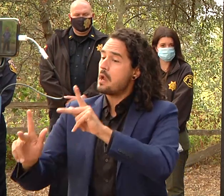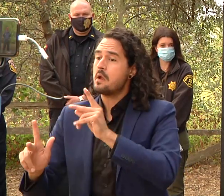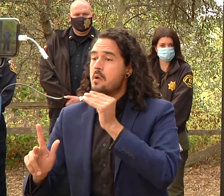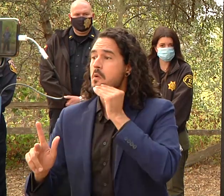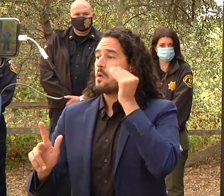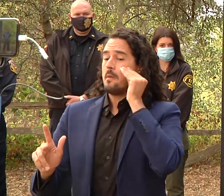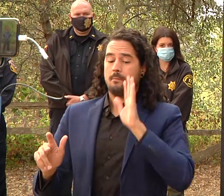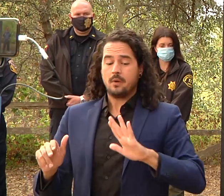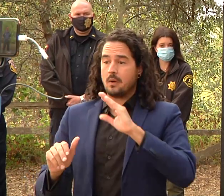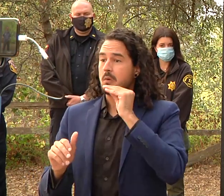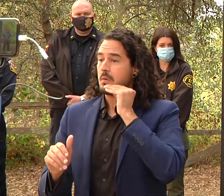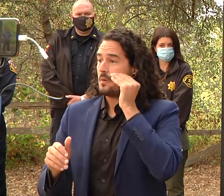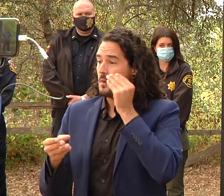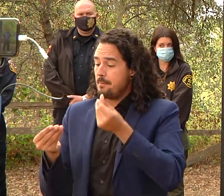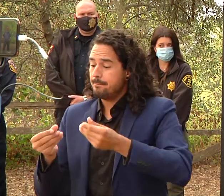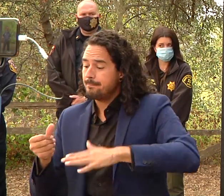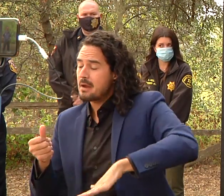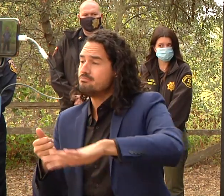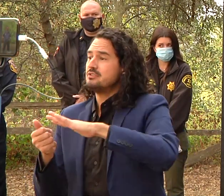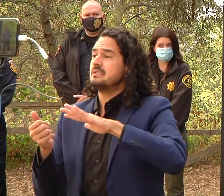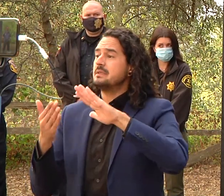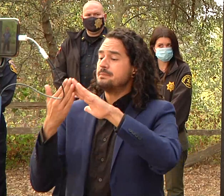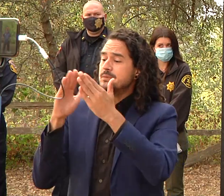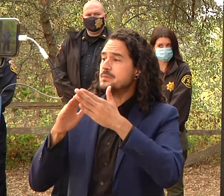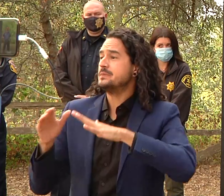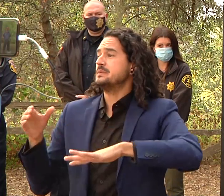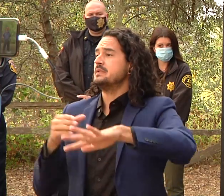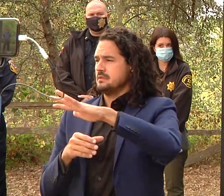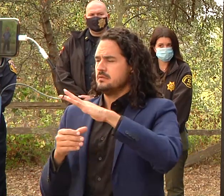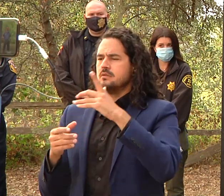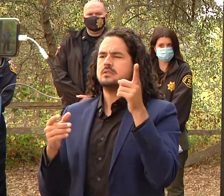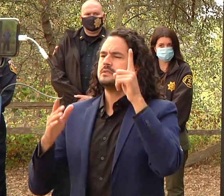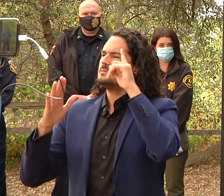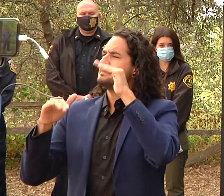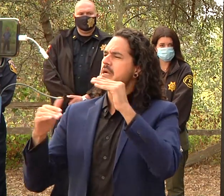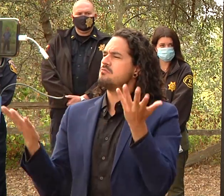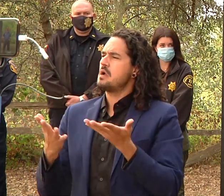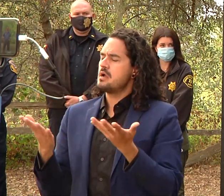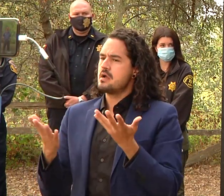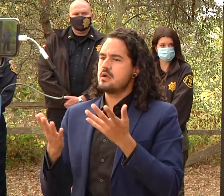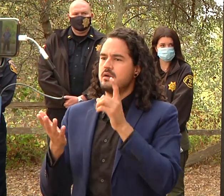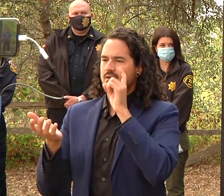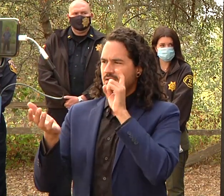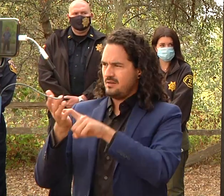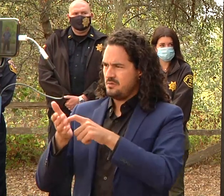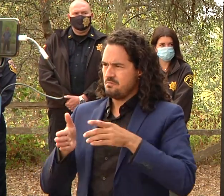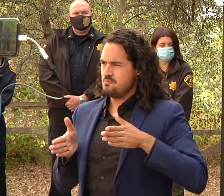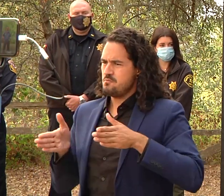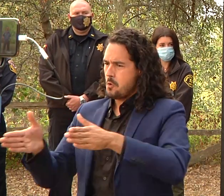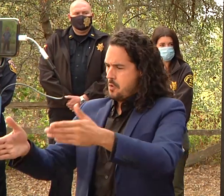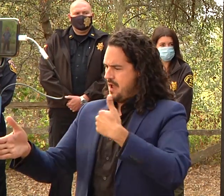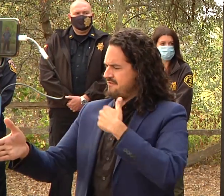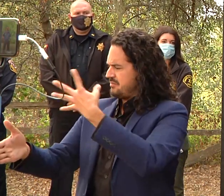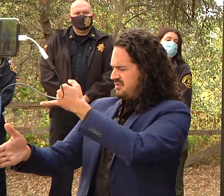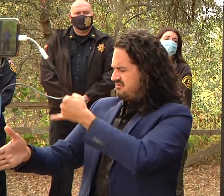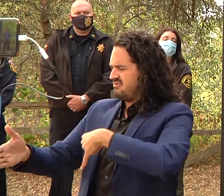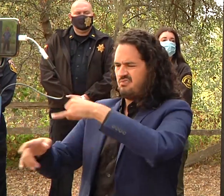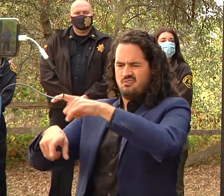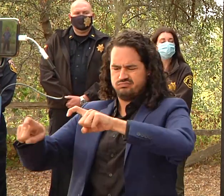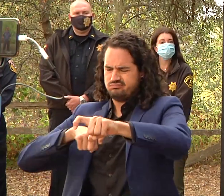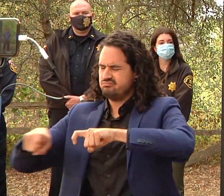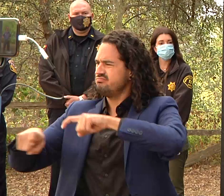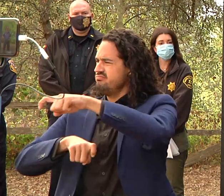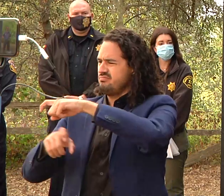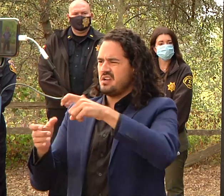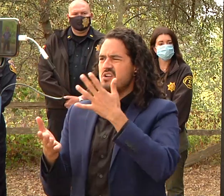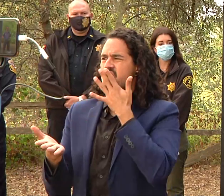properties are concerned i noticed that there's markings on the roads uh what do those markings mean is there anybody that can just kind